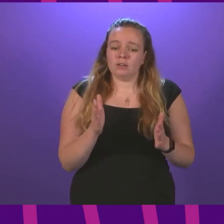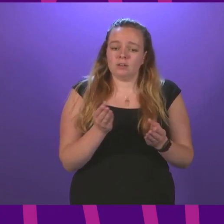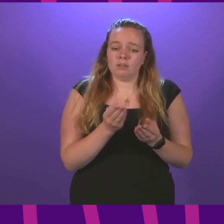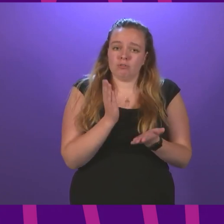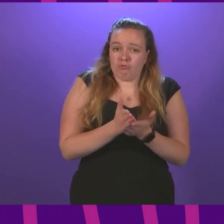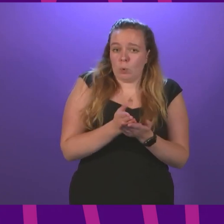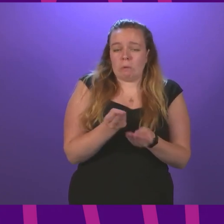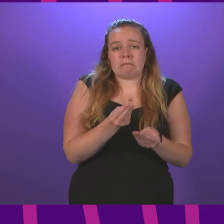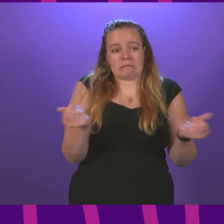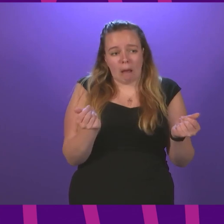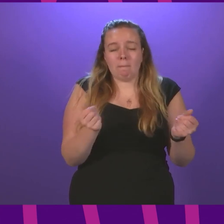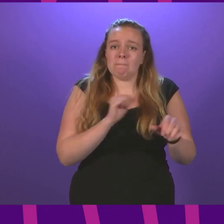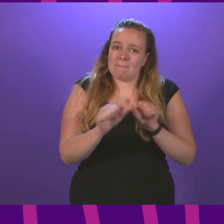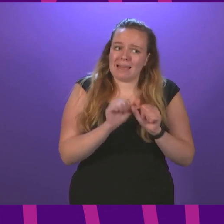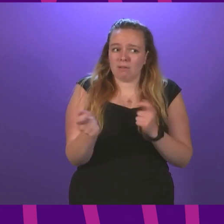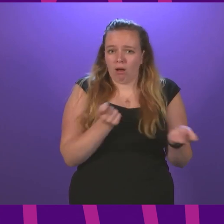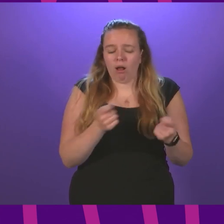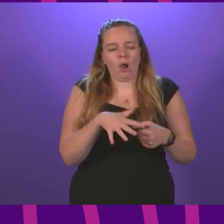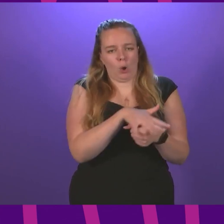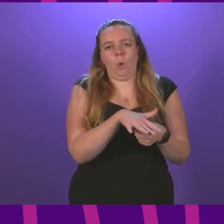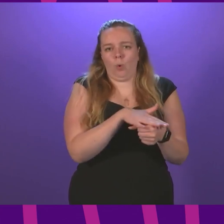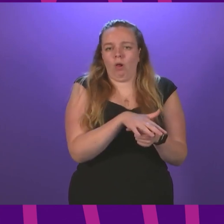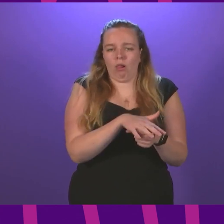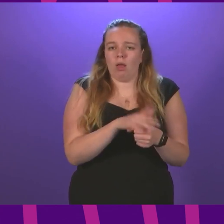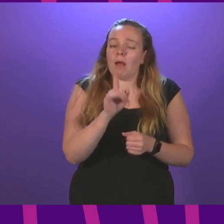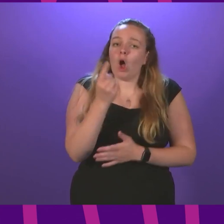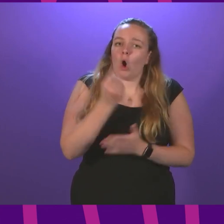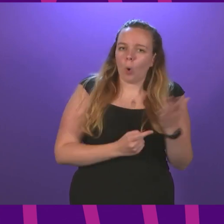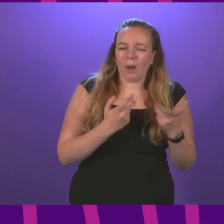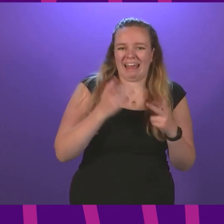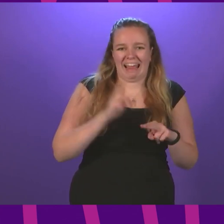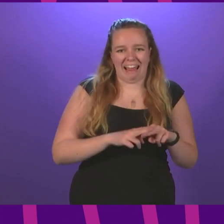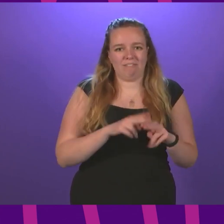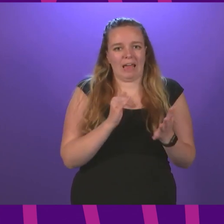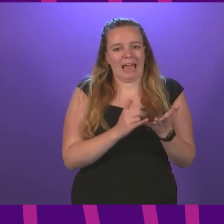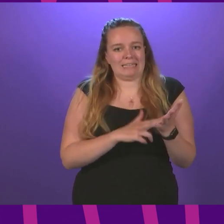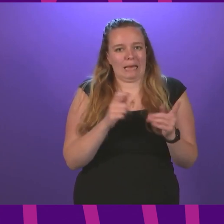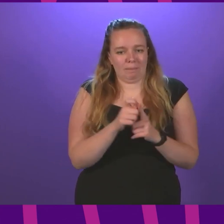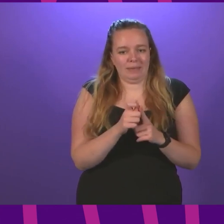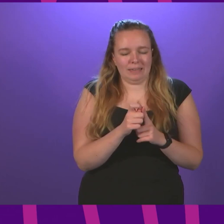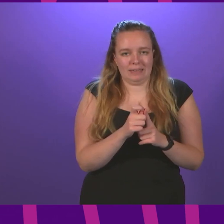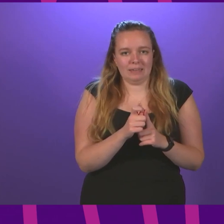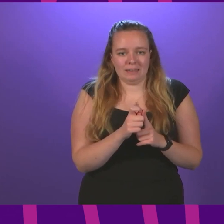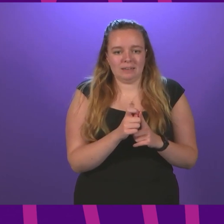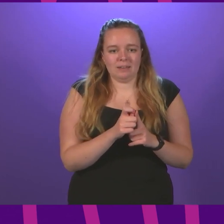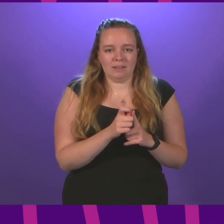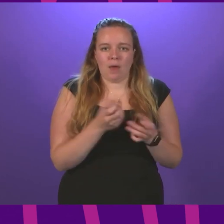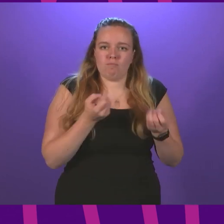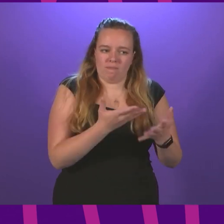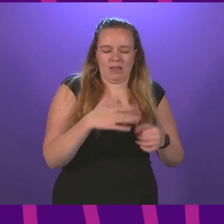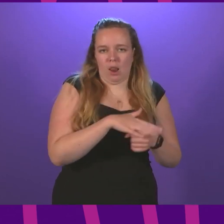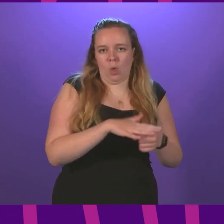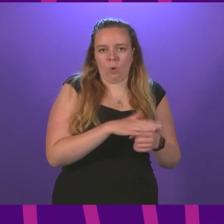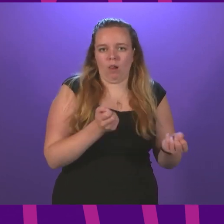are indeed better dealt with at a more local level, but only if it isn't an SNP administration that is presiding over that level.